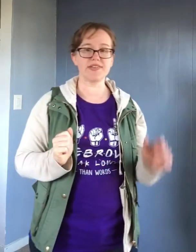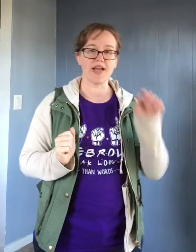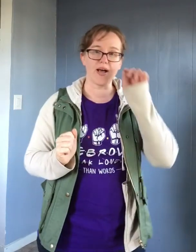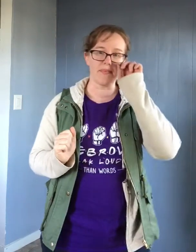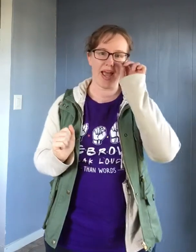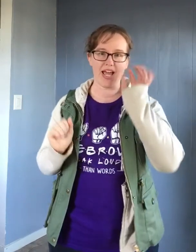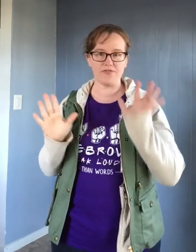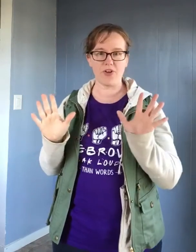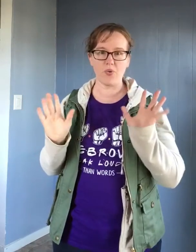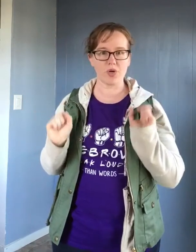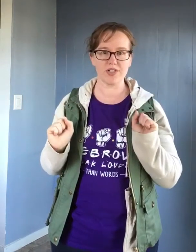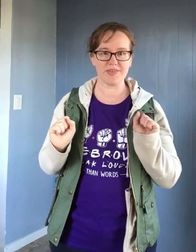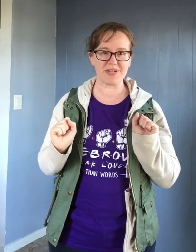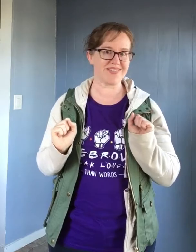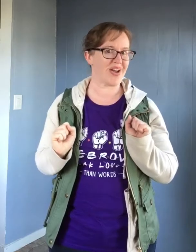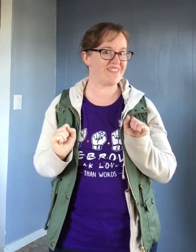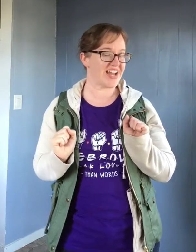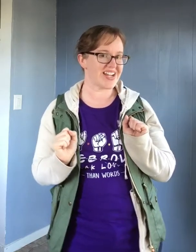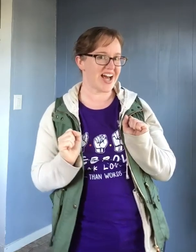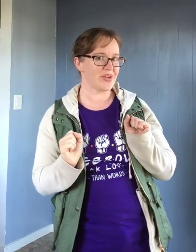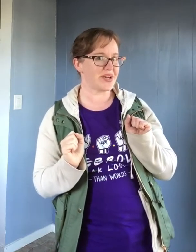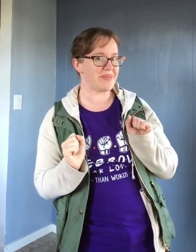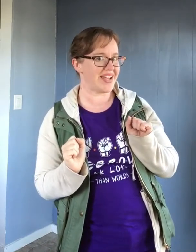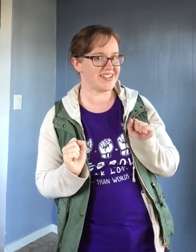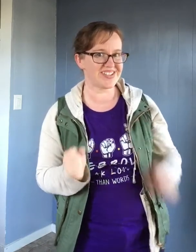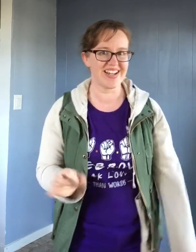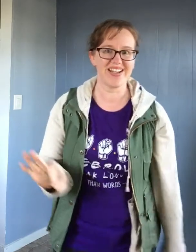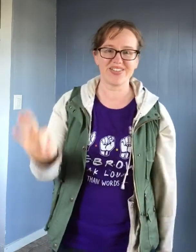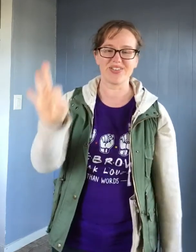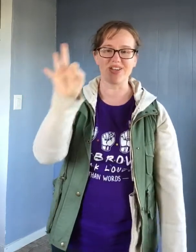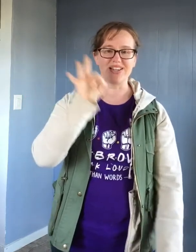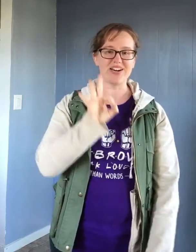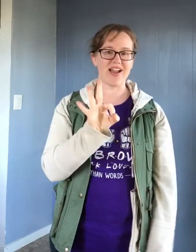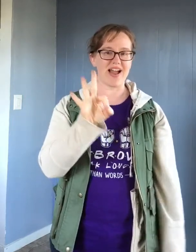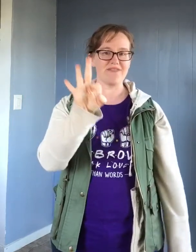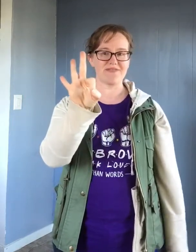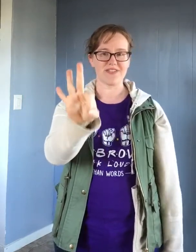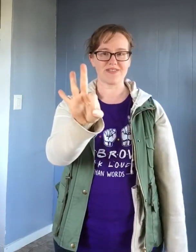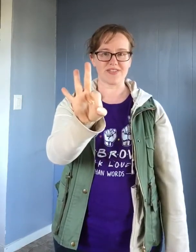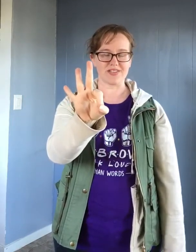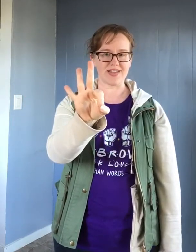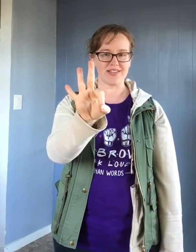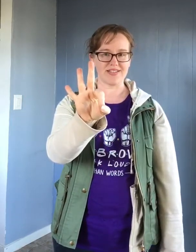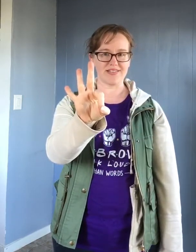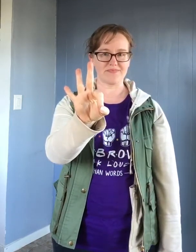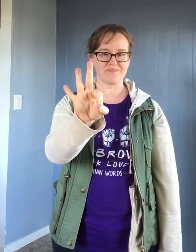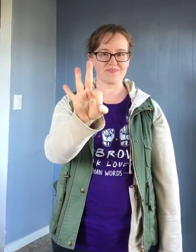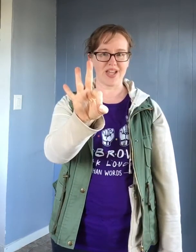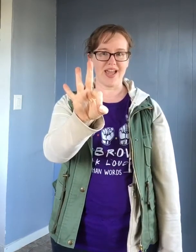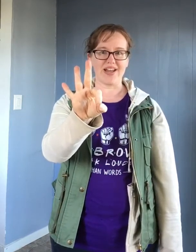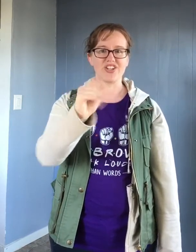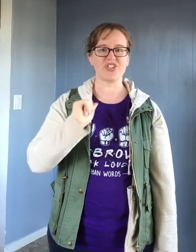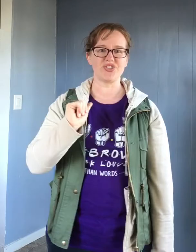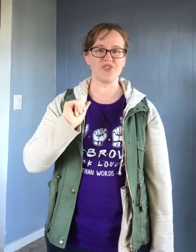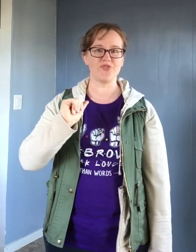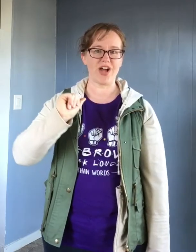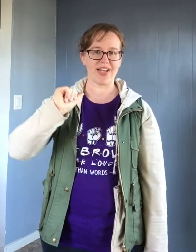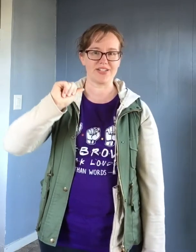some F words. Because you have that coloring page. So the letter F looks like this. And I showed you find.